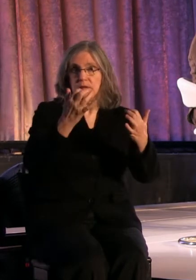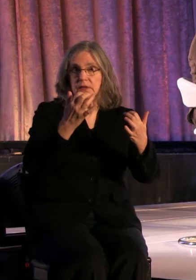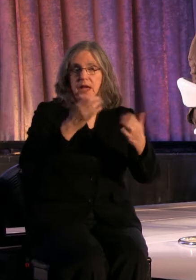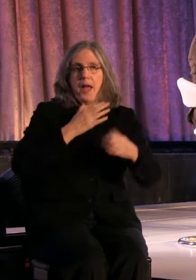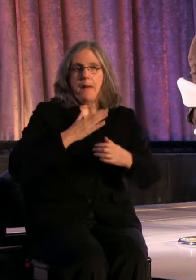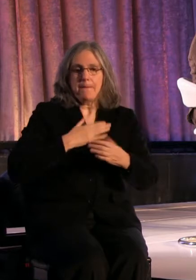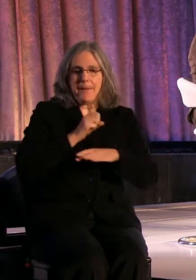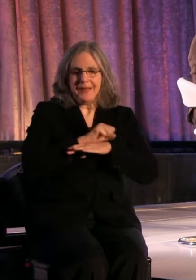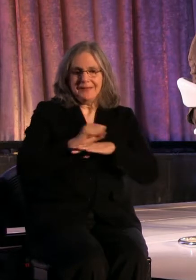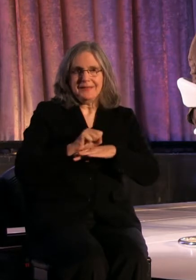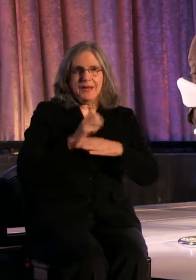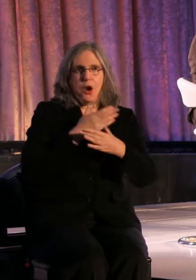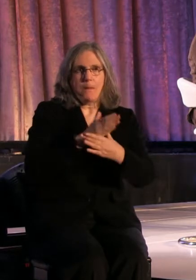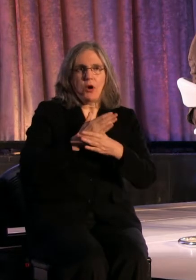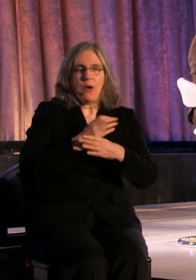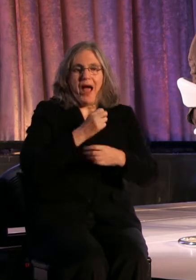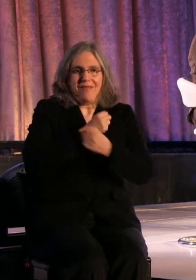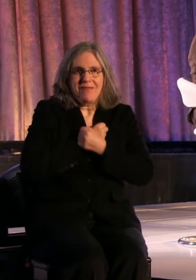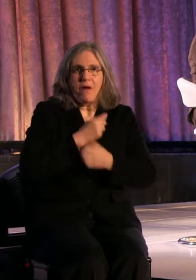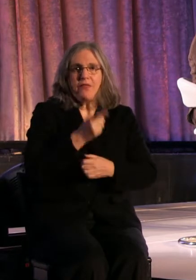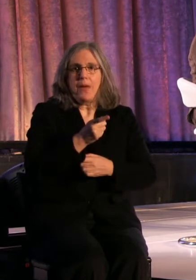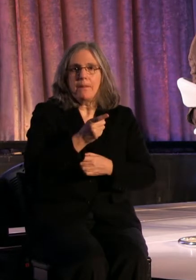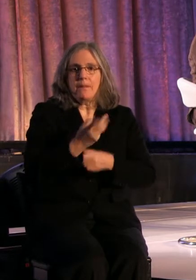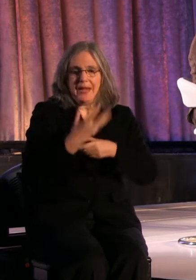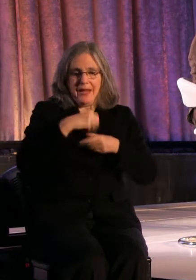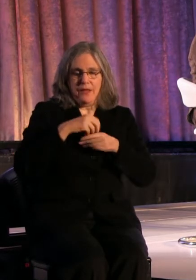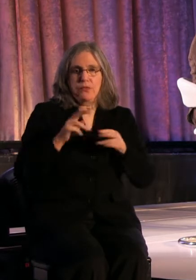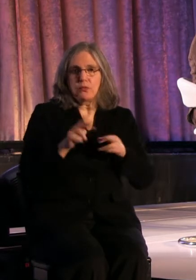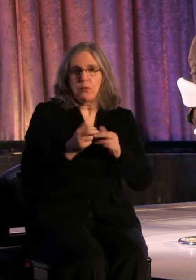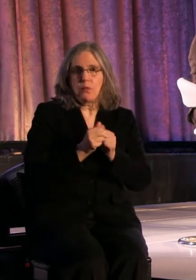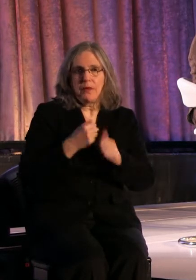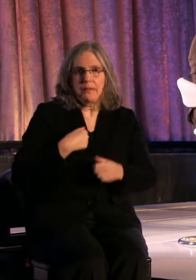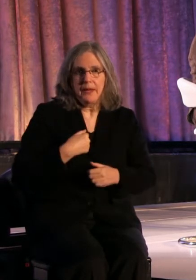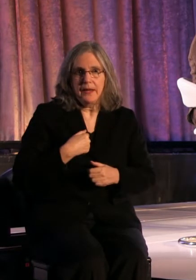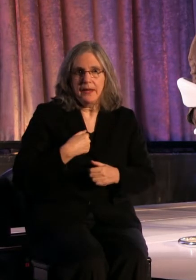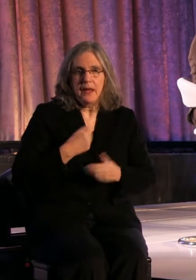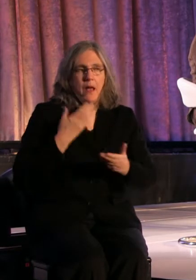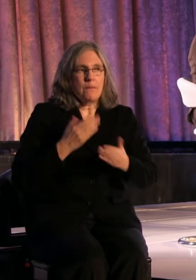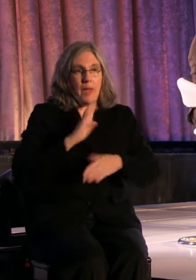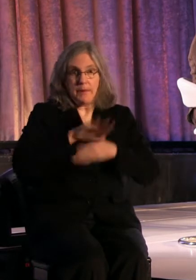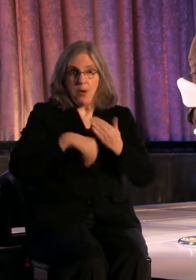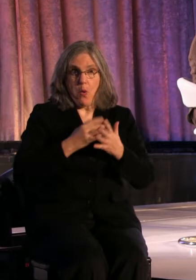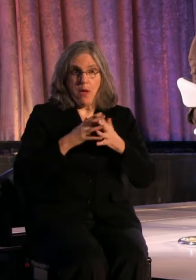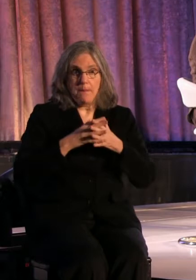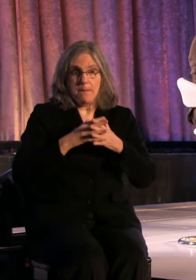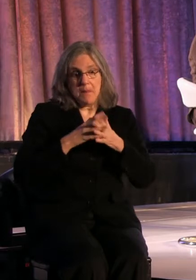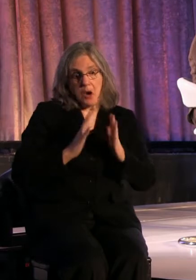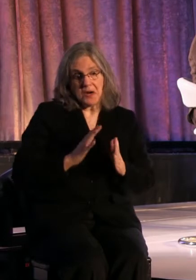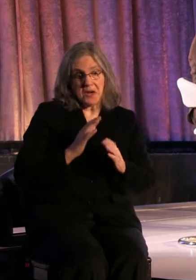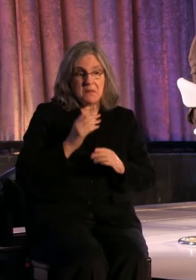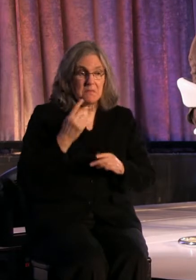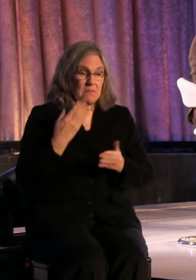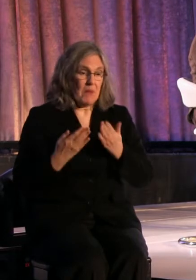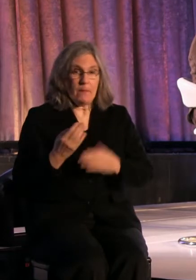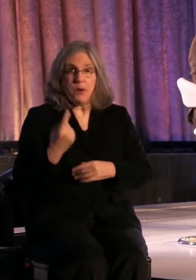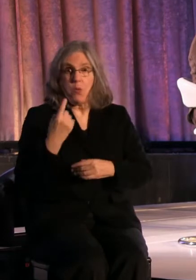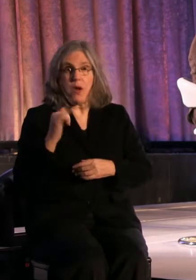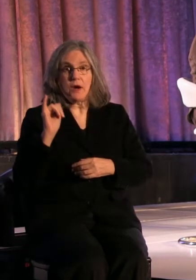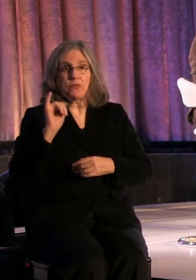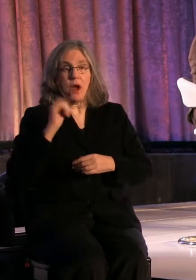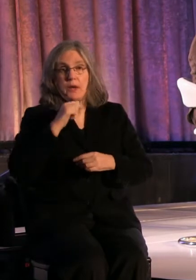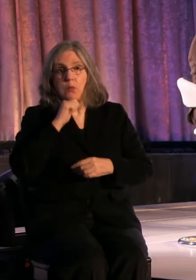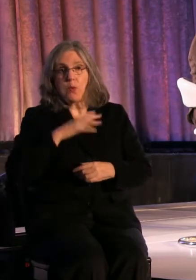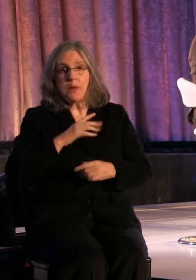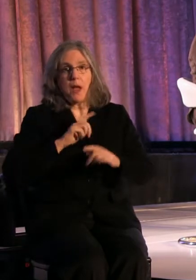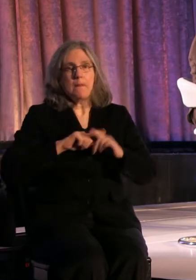partner, I love them. They're in the room with me. They may all be an American. That may be an Iraqi woman. But great, we're having tea.